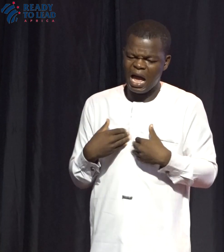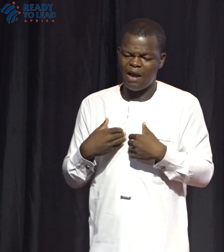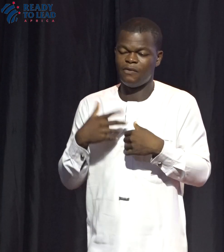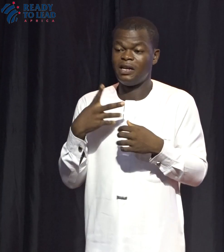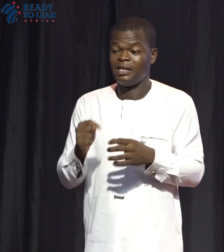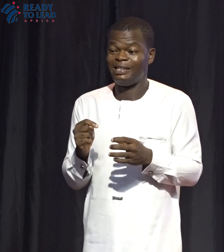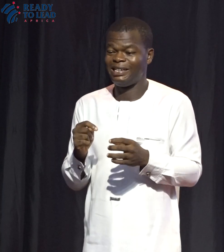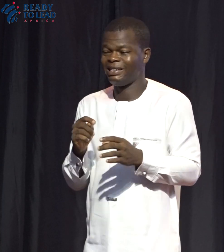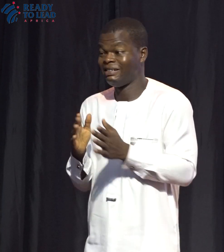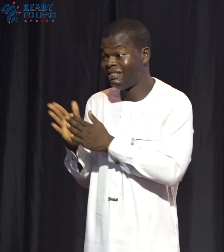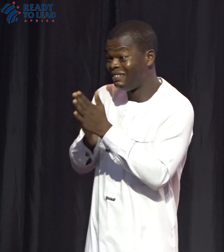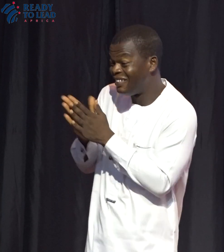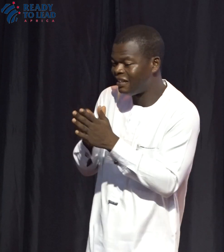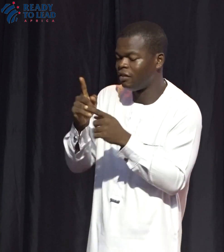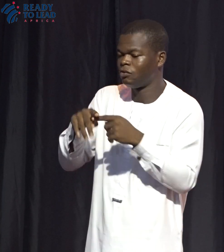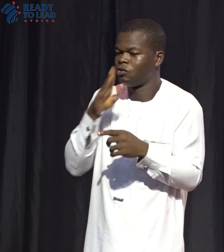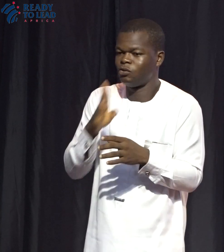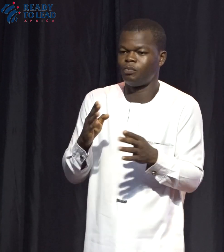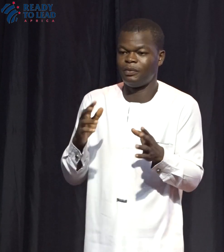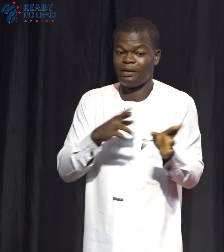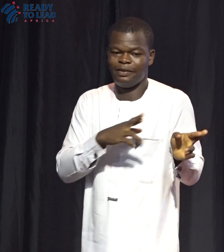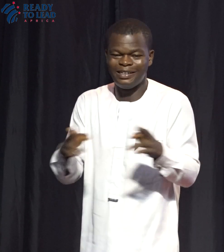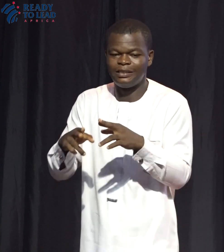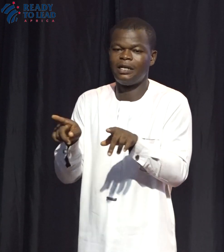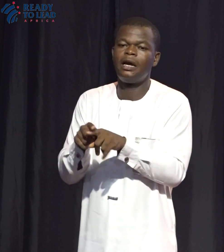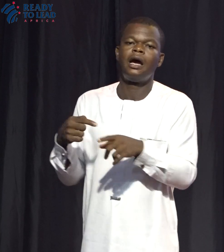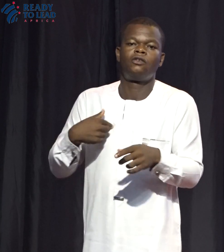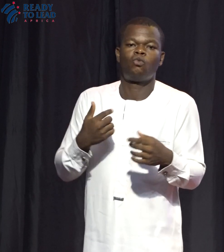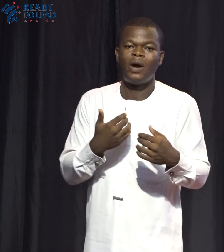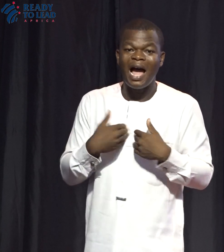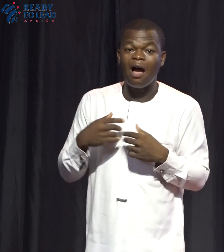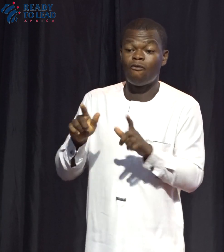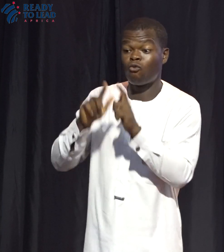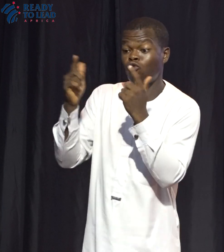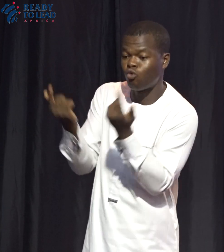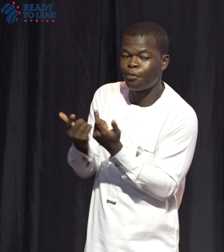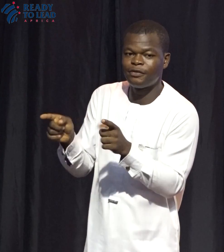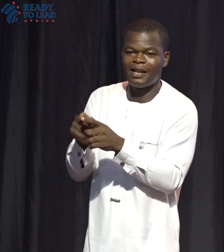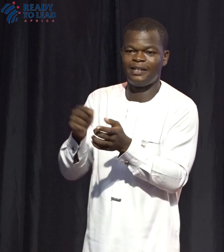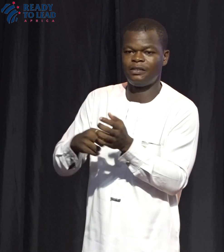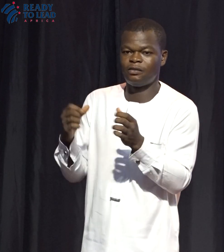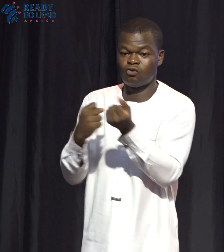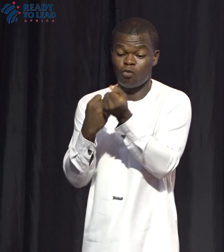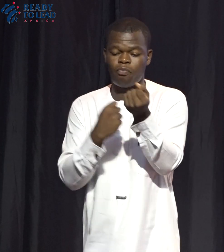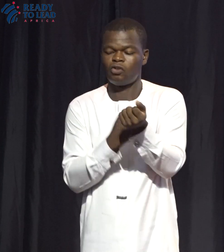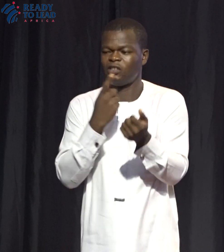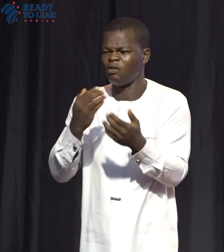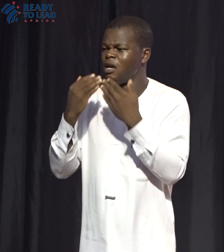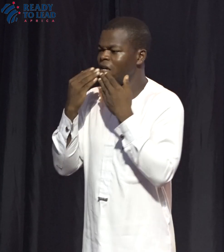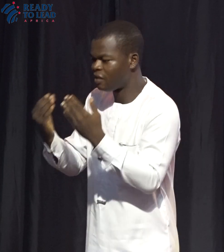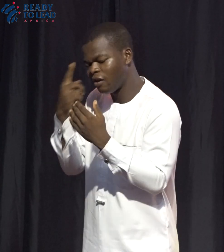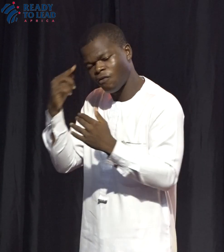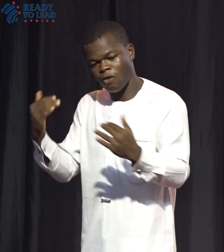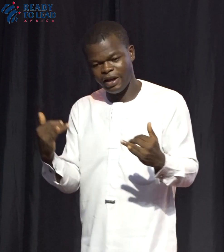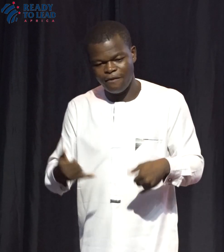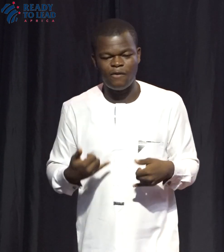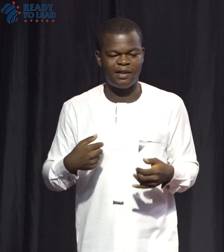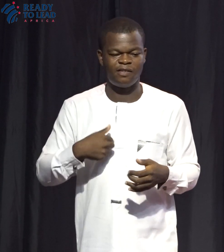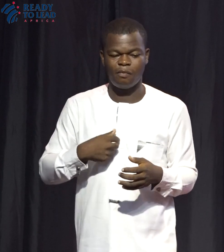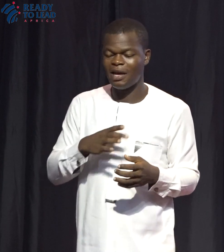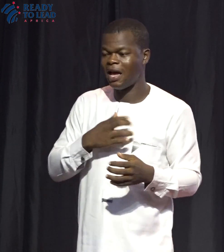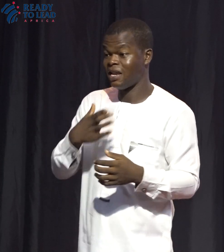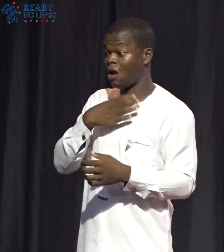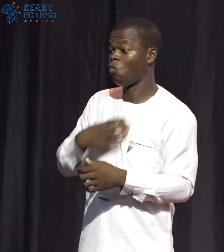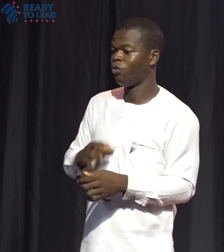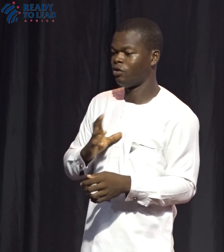motivation to actually be ready as we have groups like this supporting you. Thank you very much for inviting me, and I wish us luck with